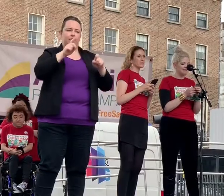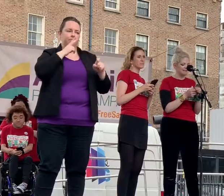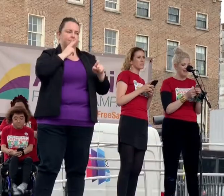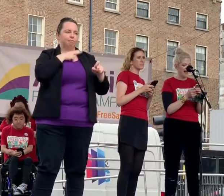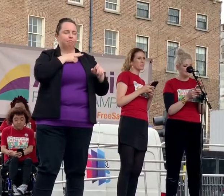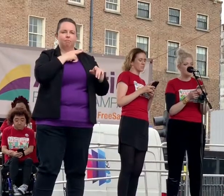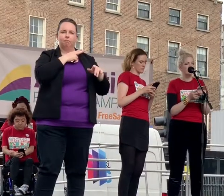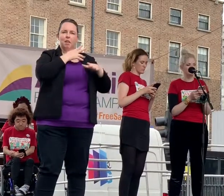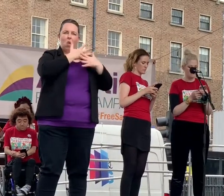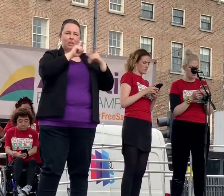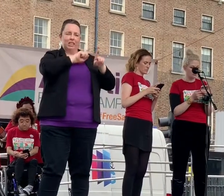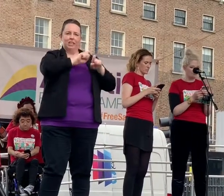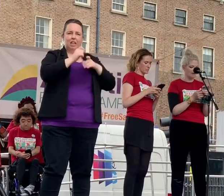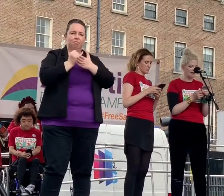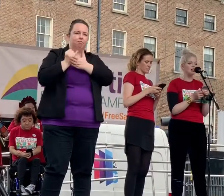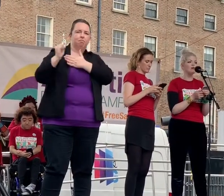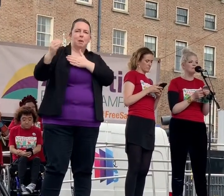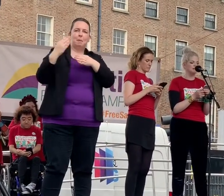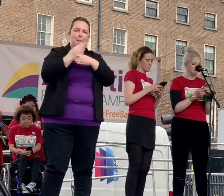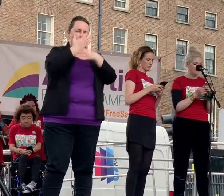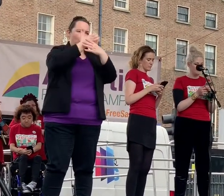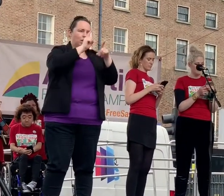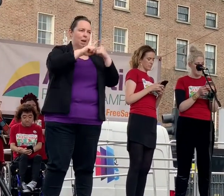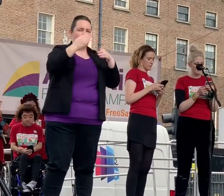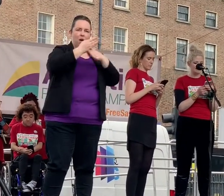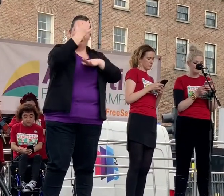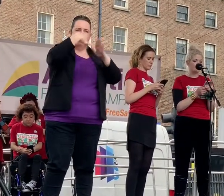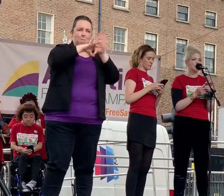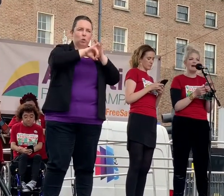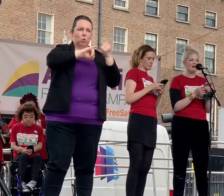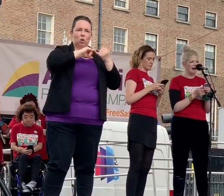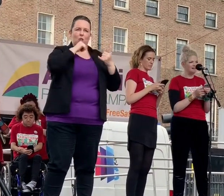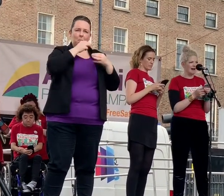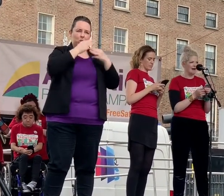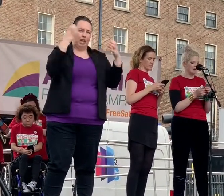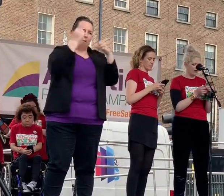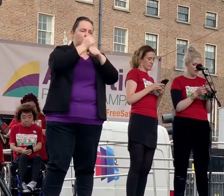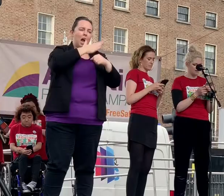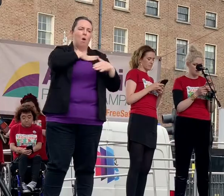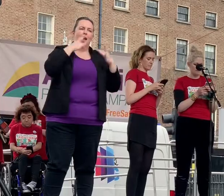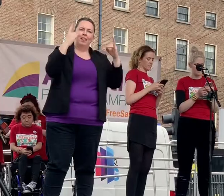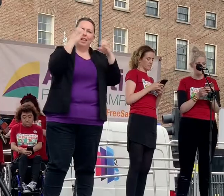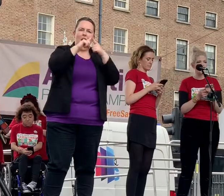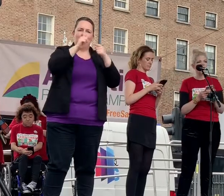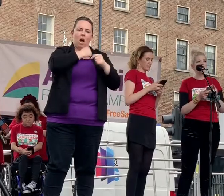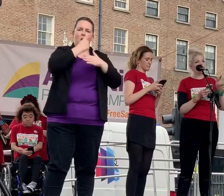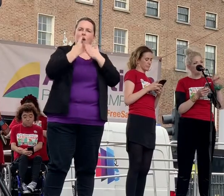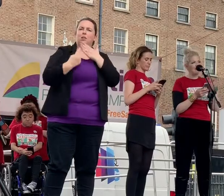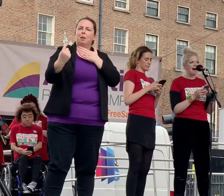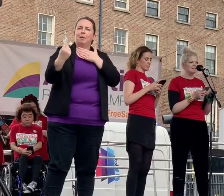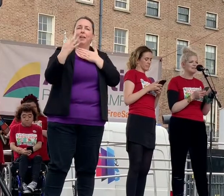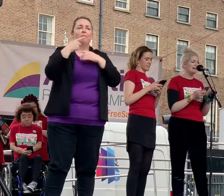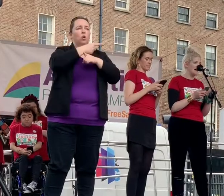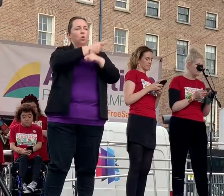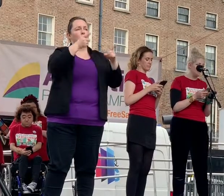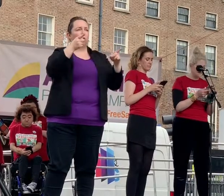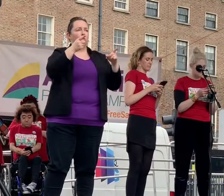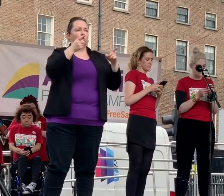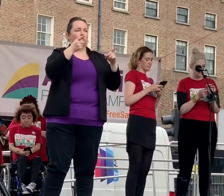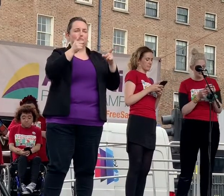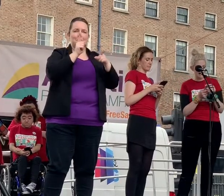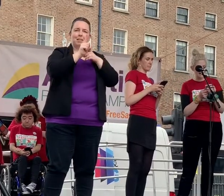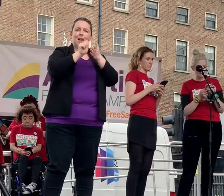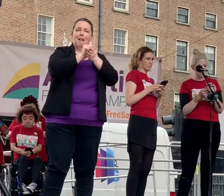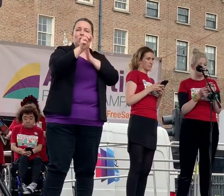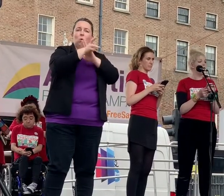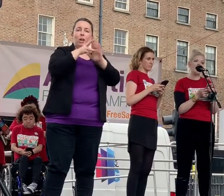Many are still exiled by a country and a government that cares little for our health care and our autonomy. If you are past 11 weeks